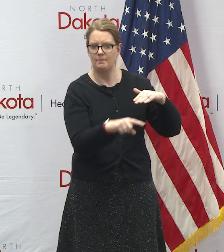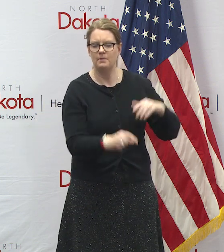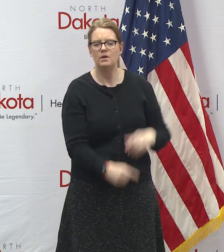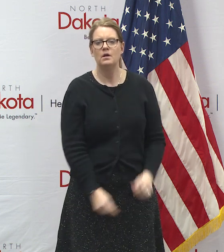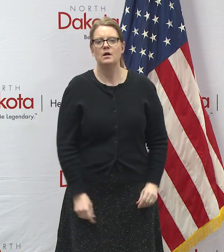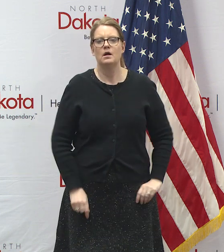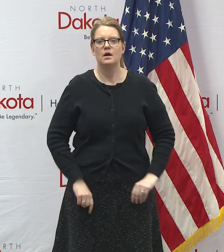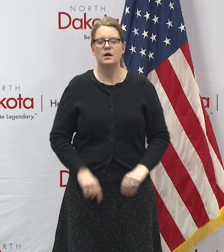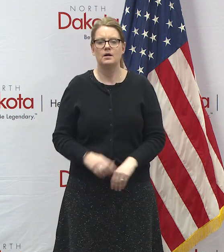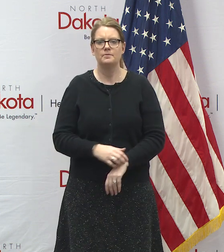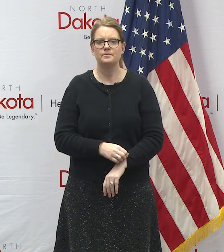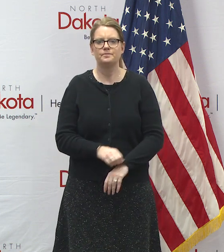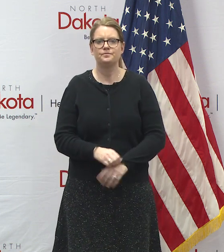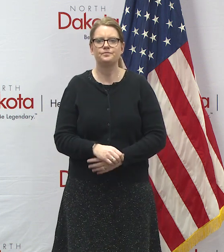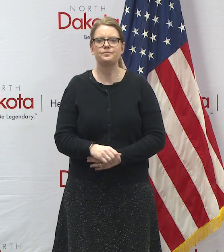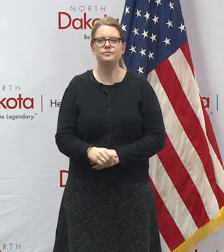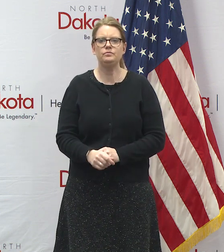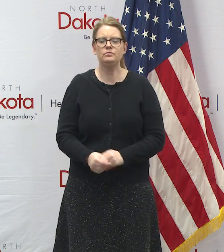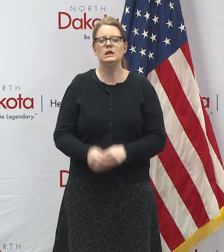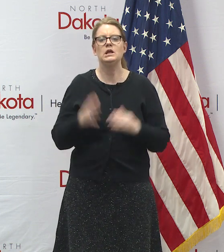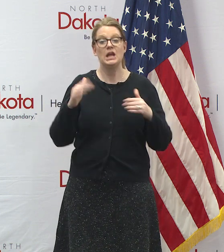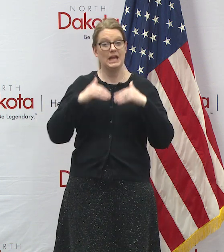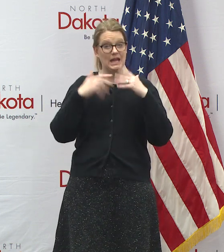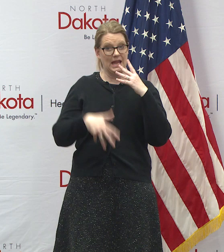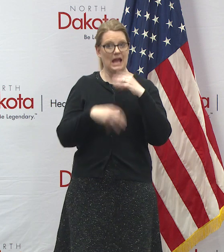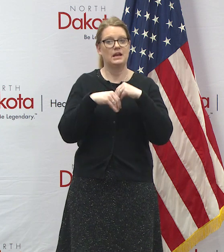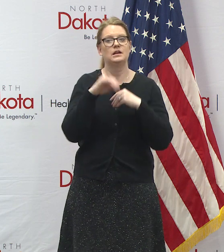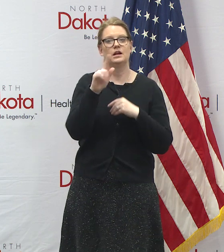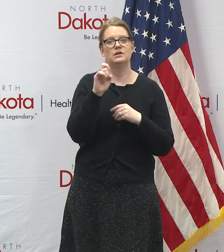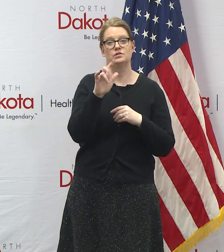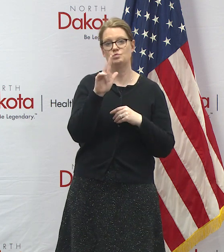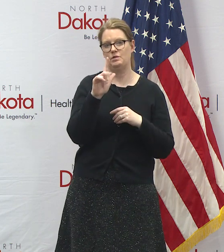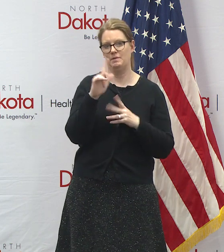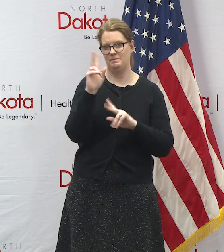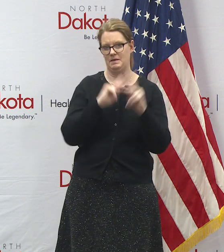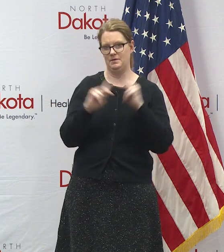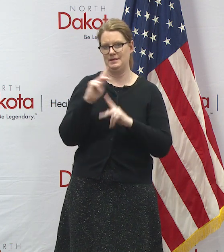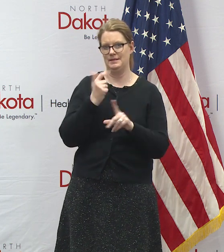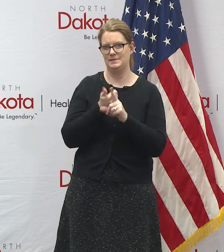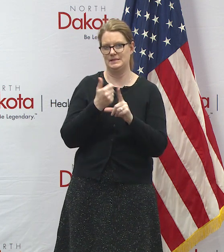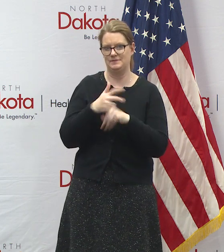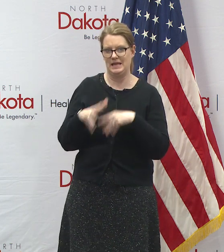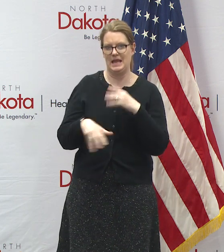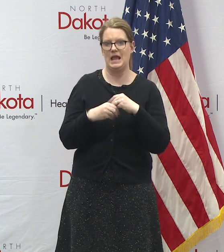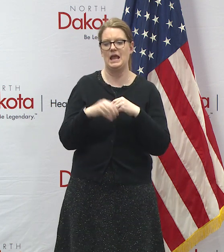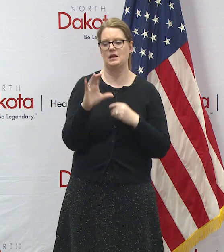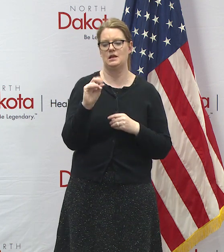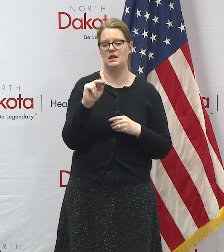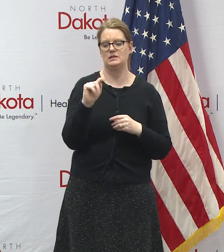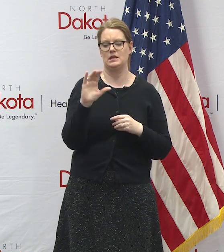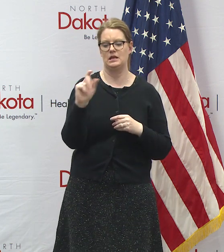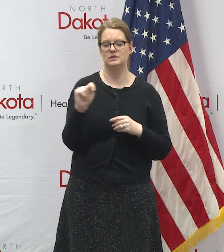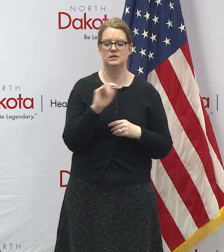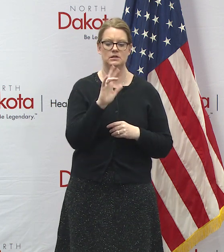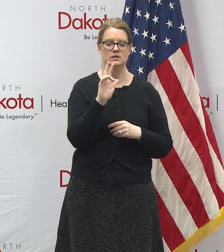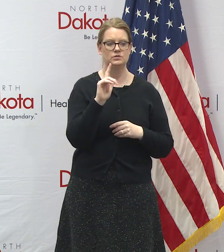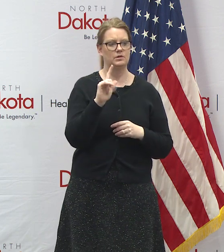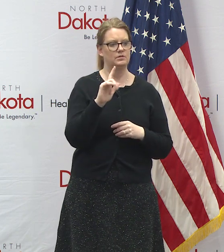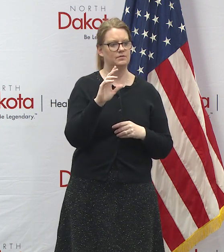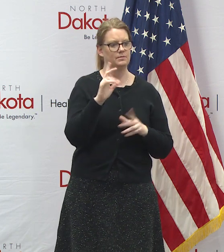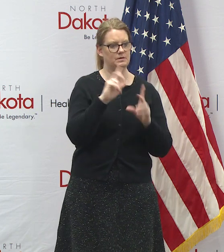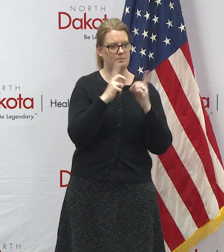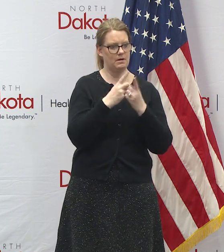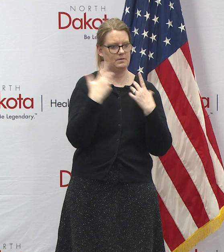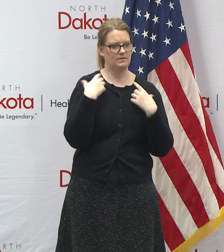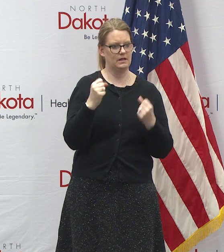or increased up to 123 people that were doing contact tracing, 25 of those from the Department of Health staff, 98